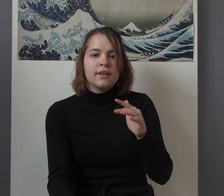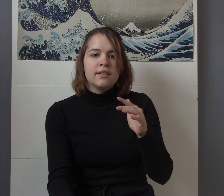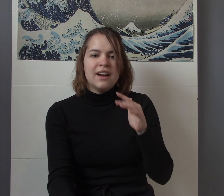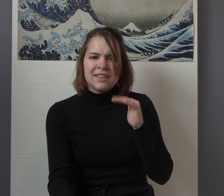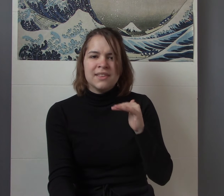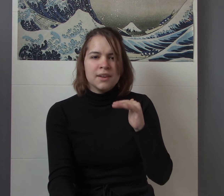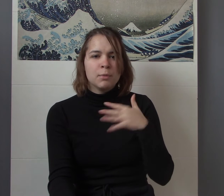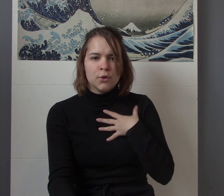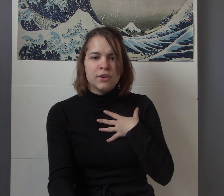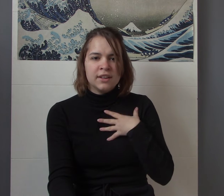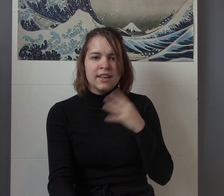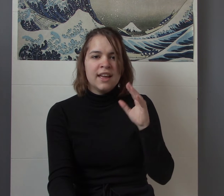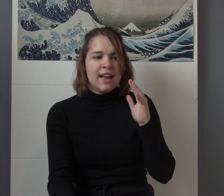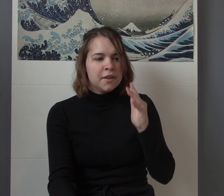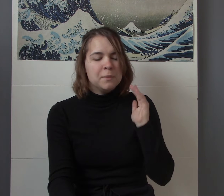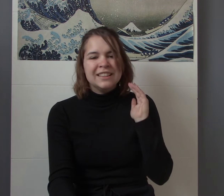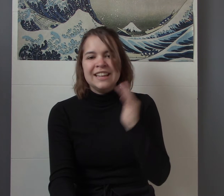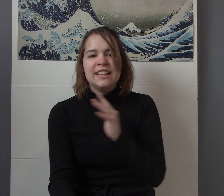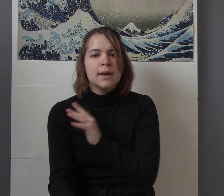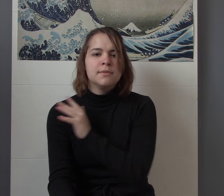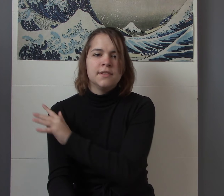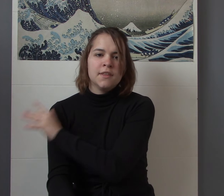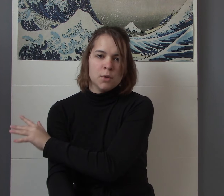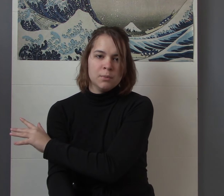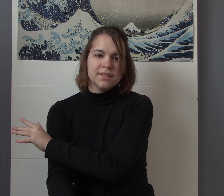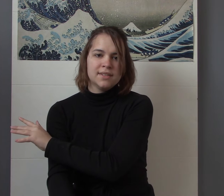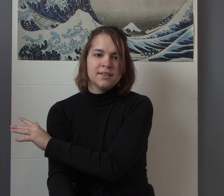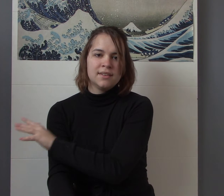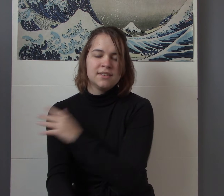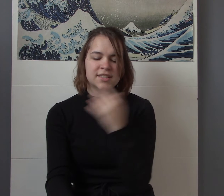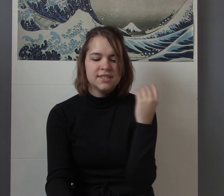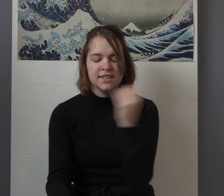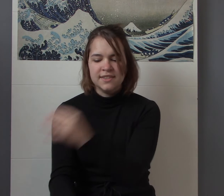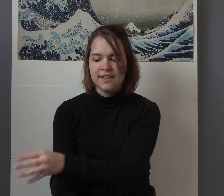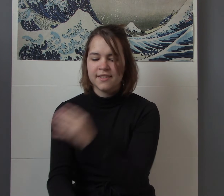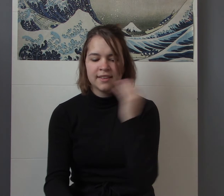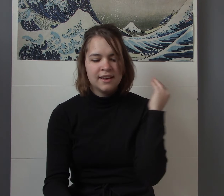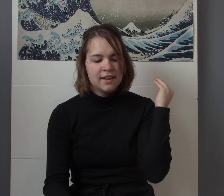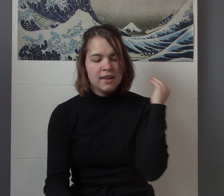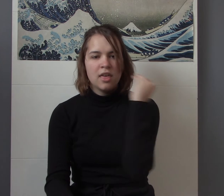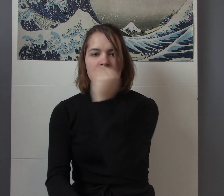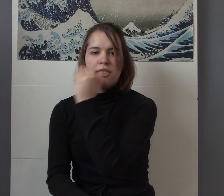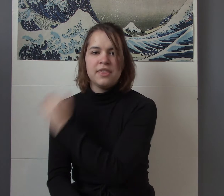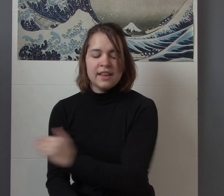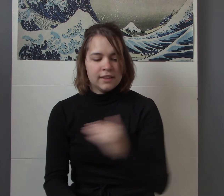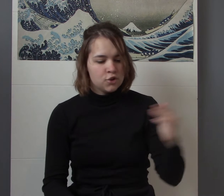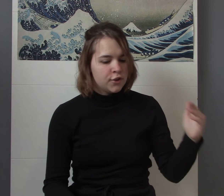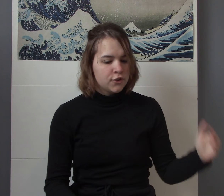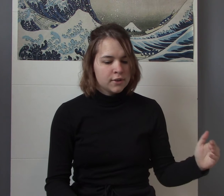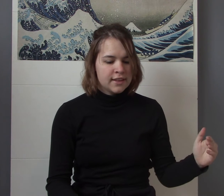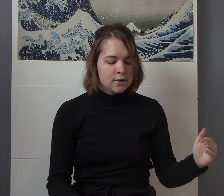I think personally has been leading up to this moment to this thing like she starts out